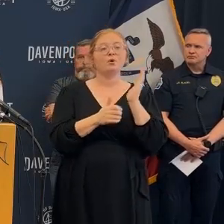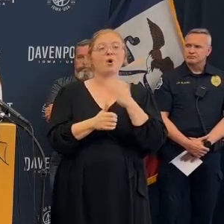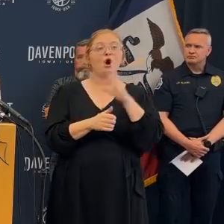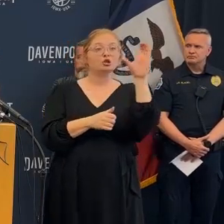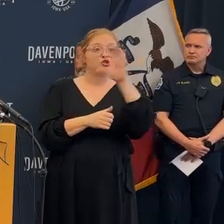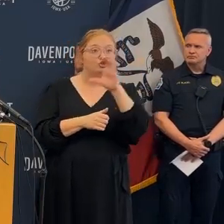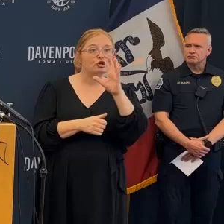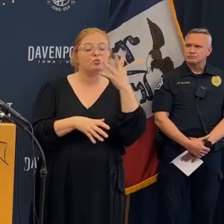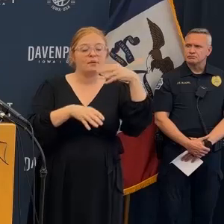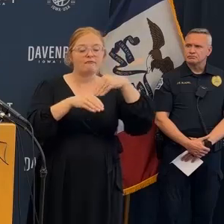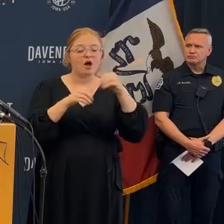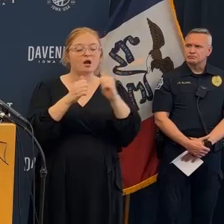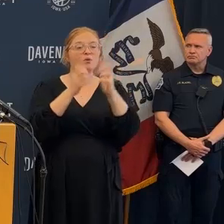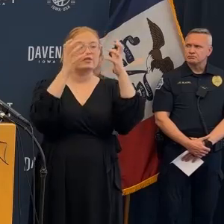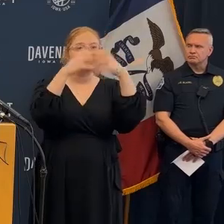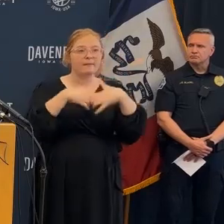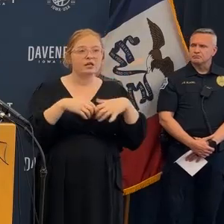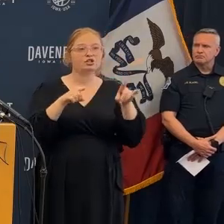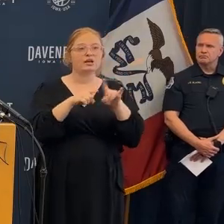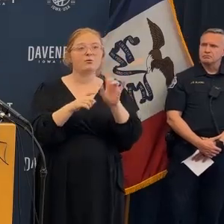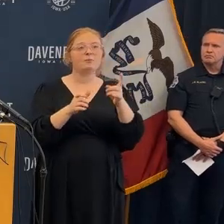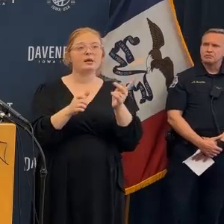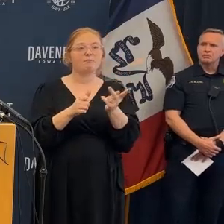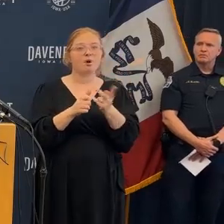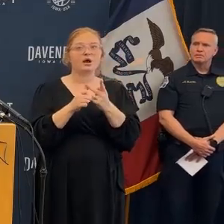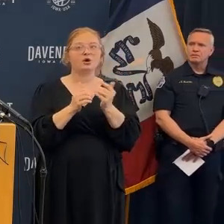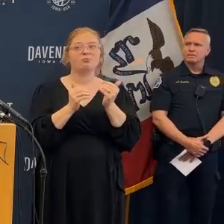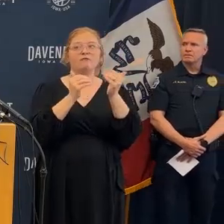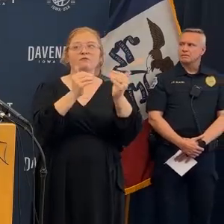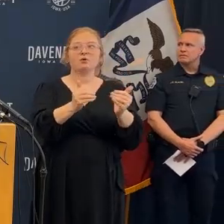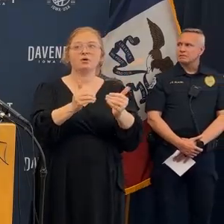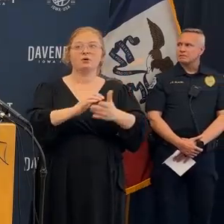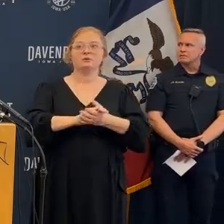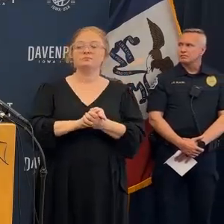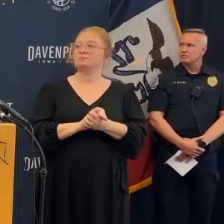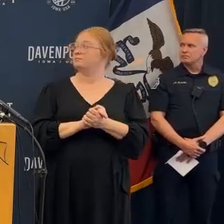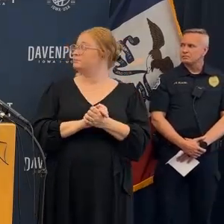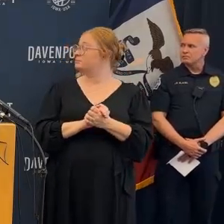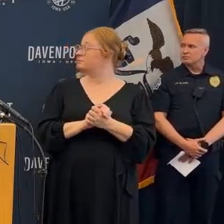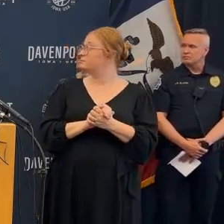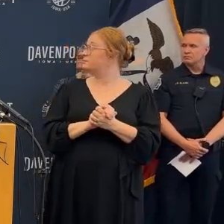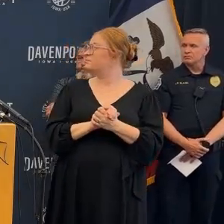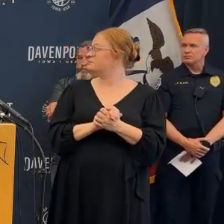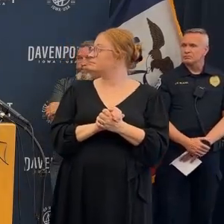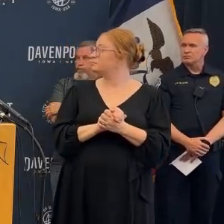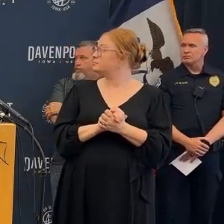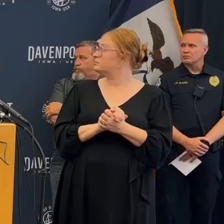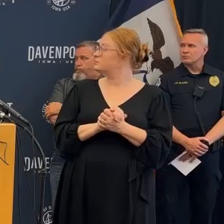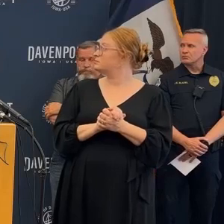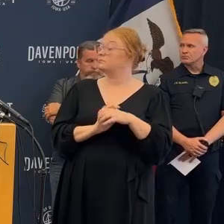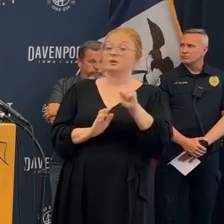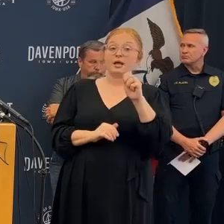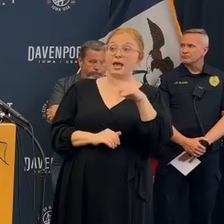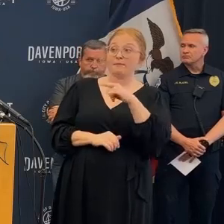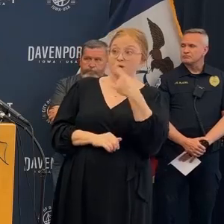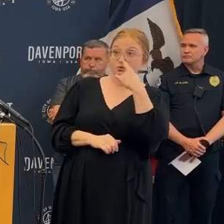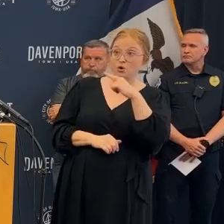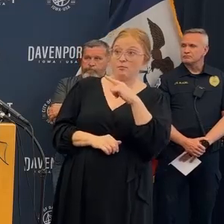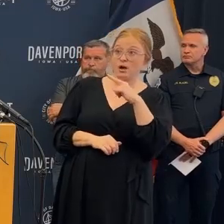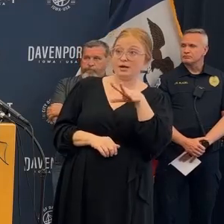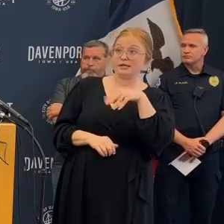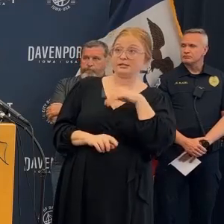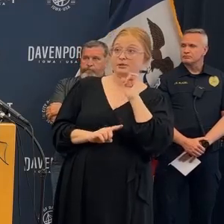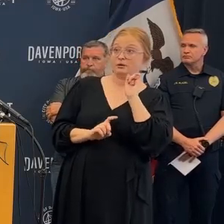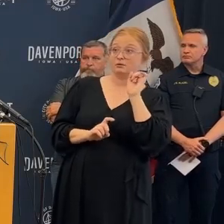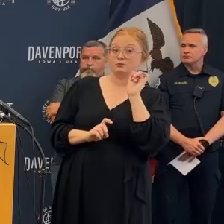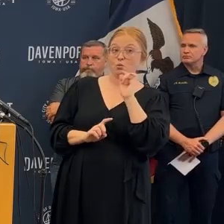I can tell you from my perspective with the knowledge I have I do not see us doing a demolition with an active search at the same time we will